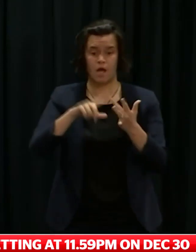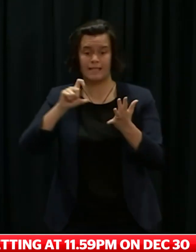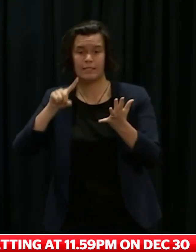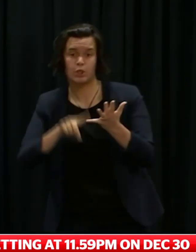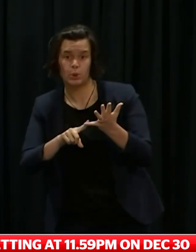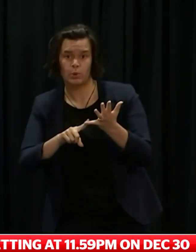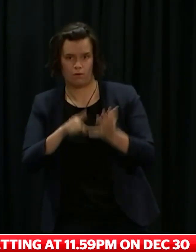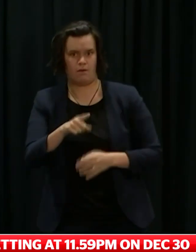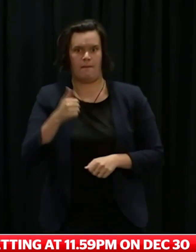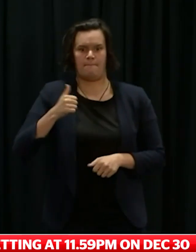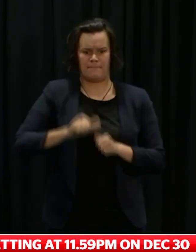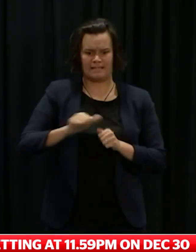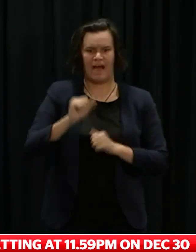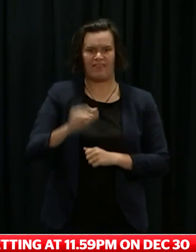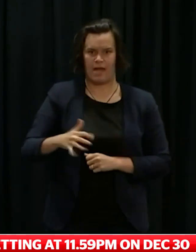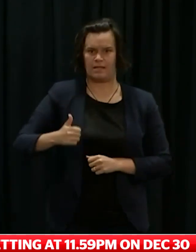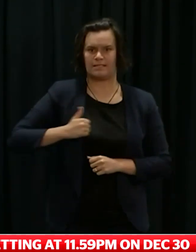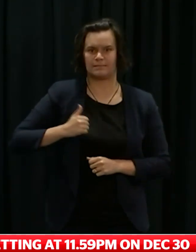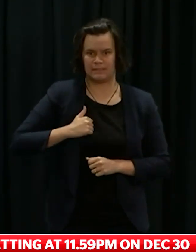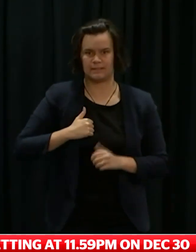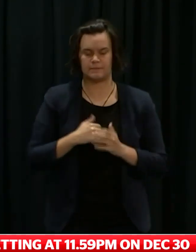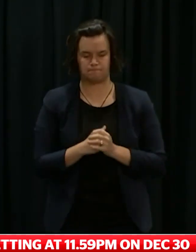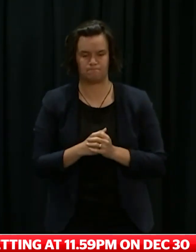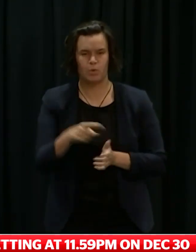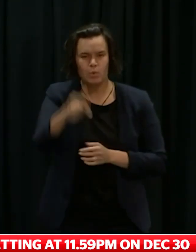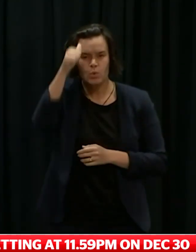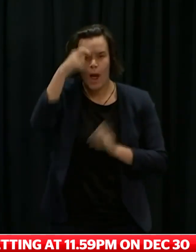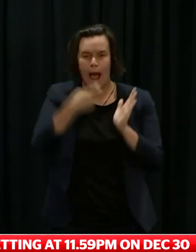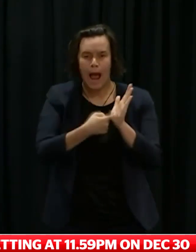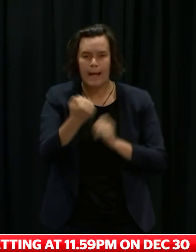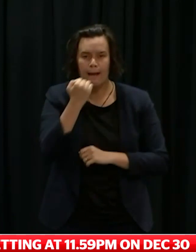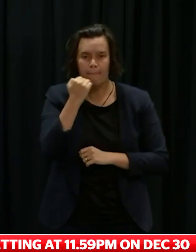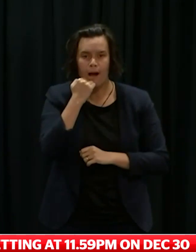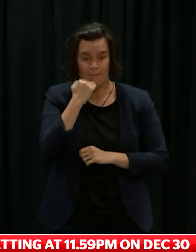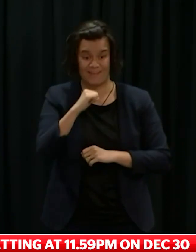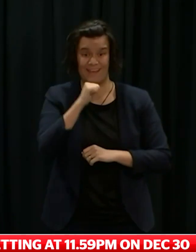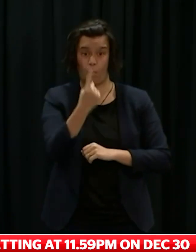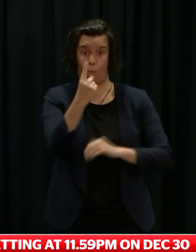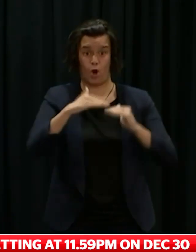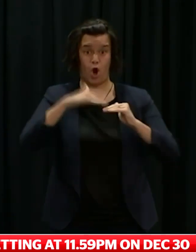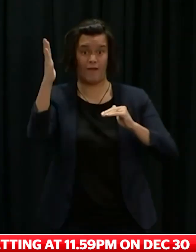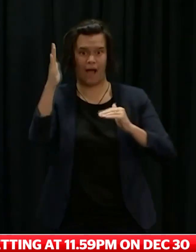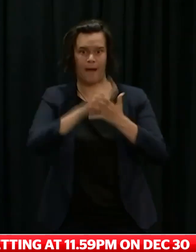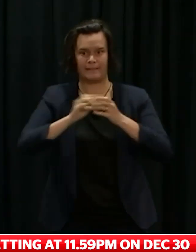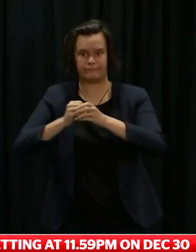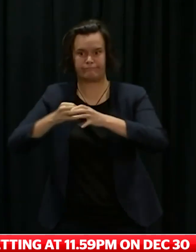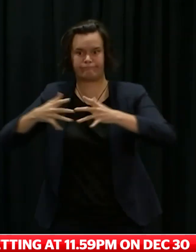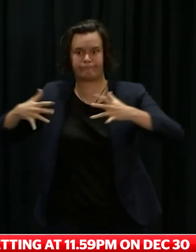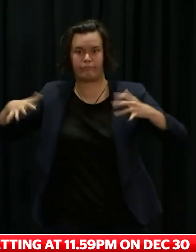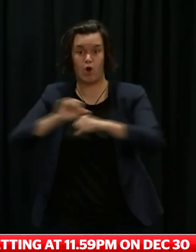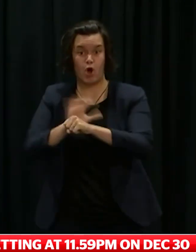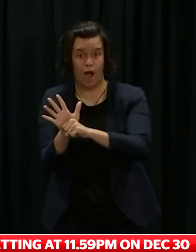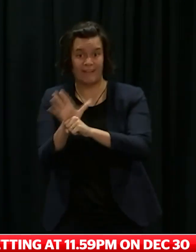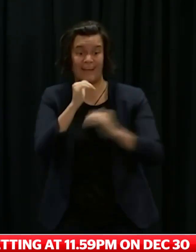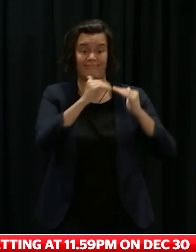predicted. The R rate, which is indicative of the pace of spread, slowed to under one for the first time